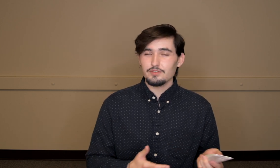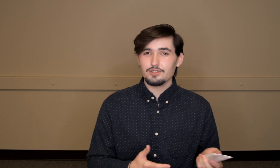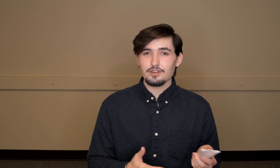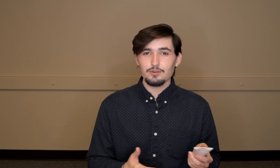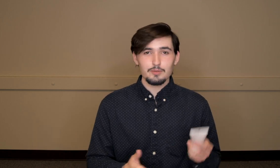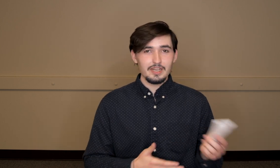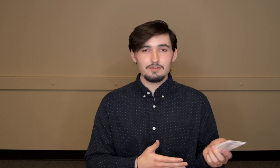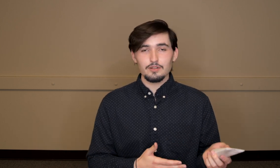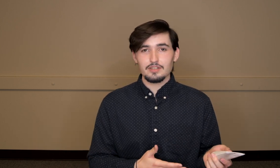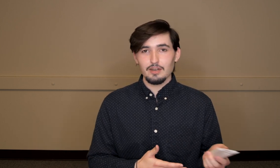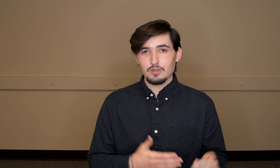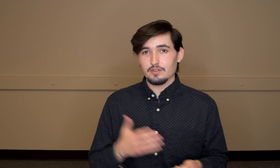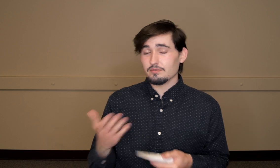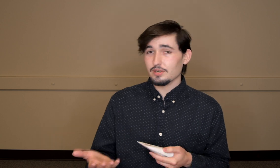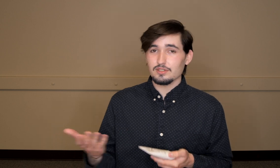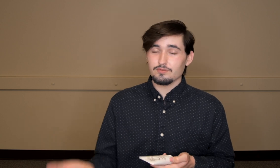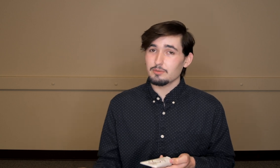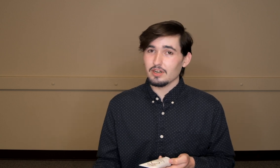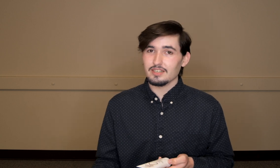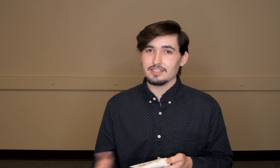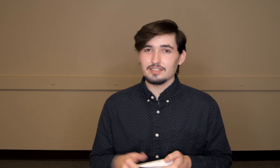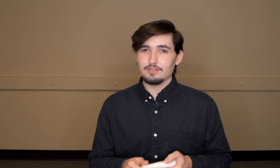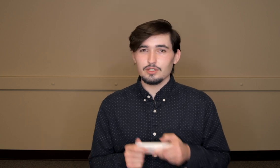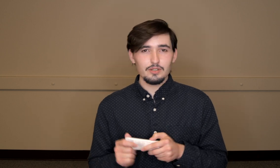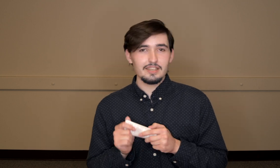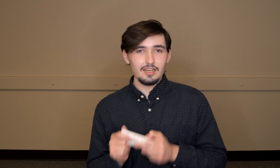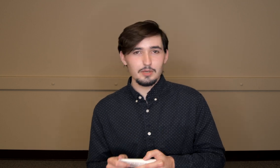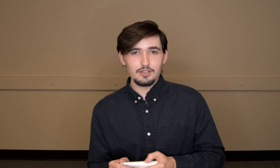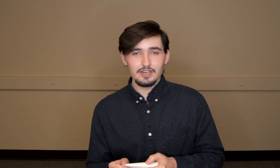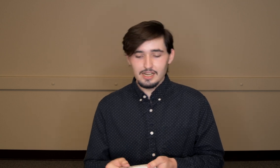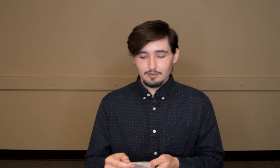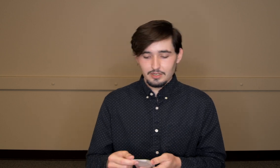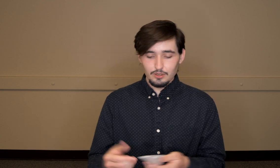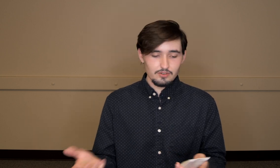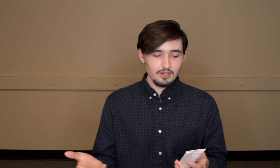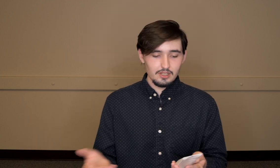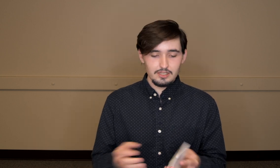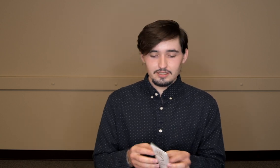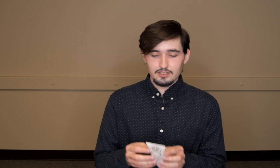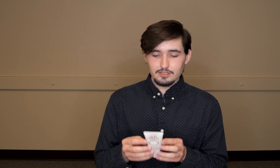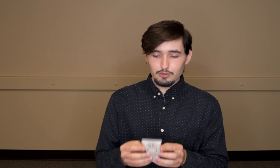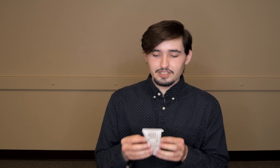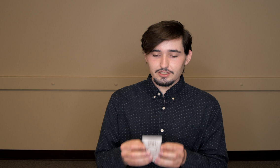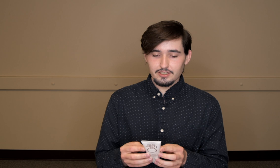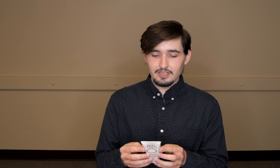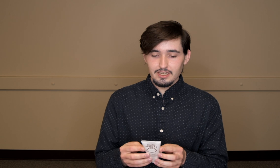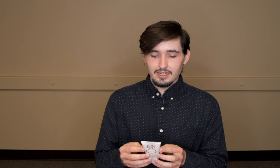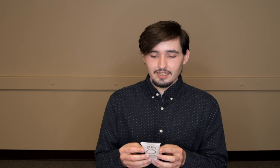future we may have to look at one of their fragrance-free products and see if we don't like that better. But overall I think this is pretty good and